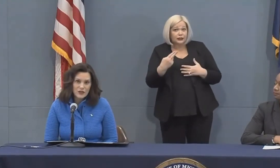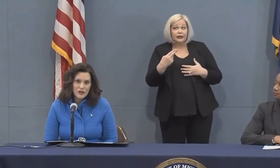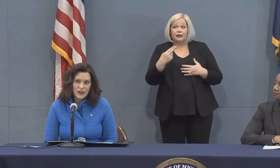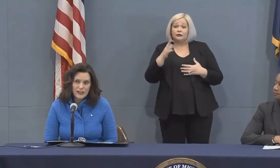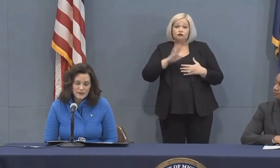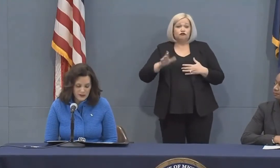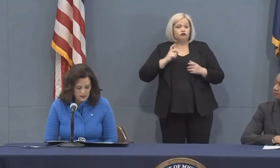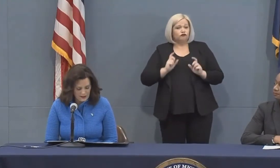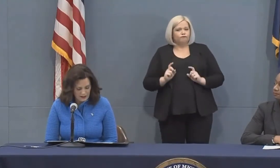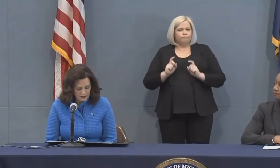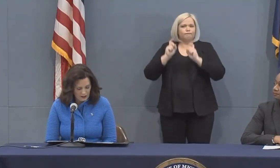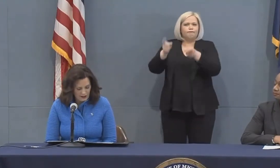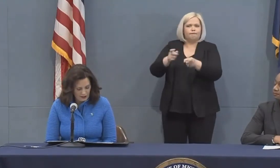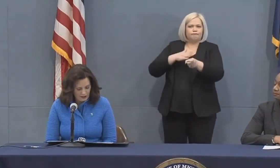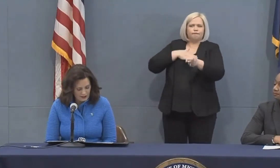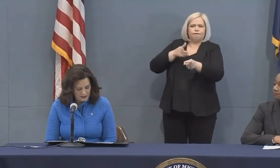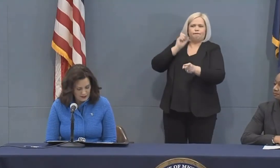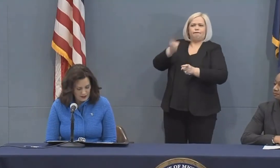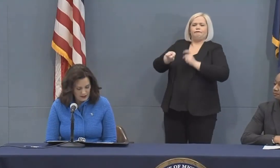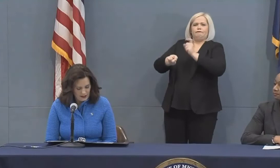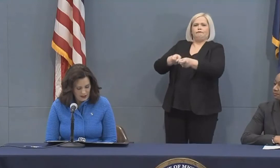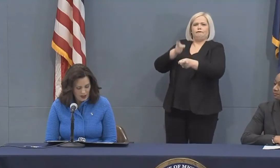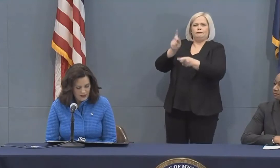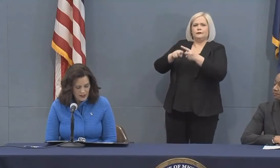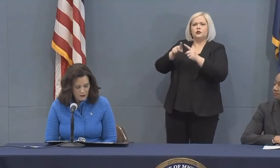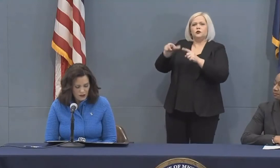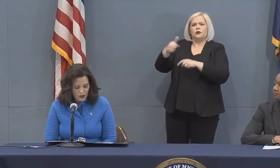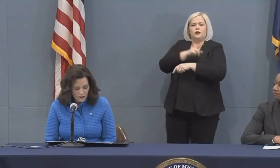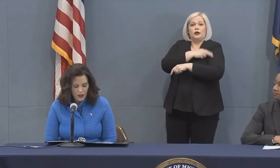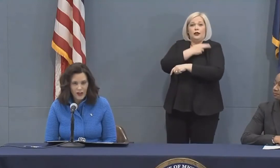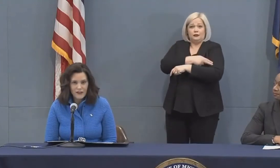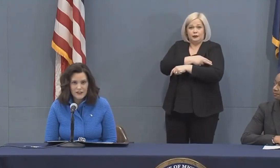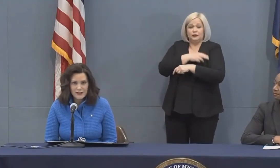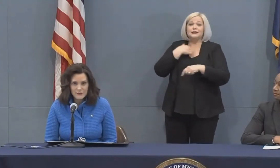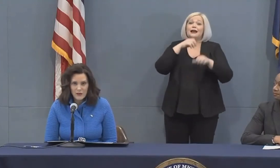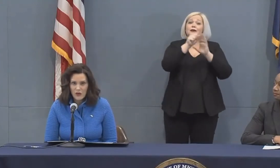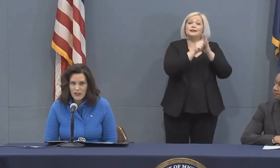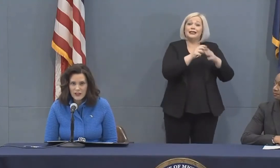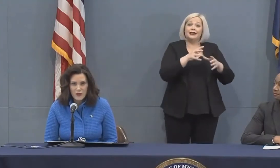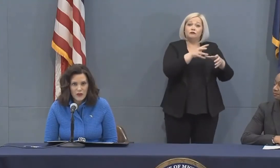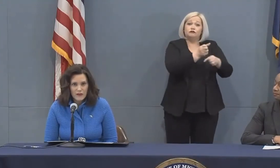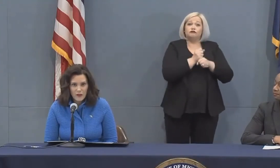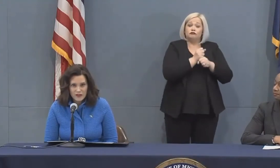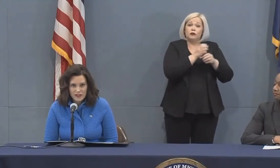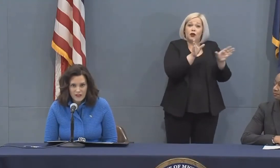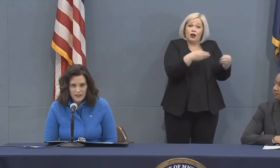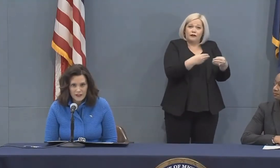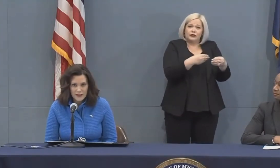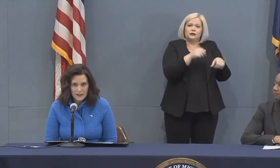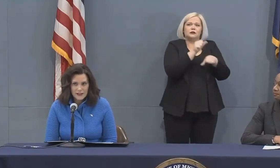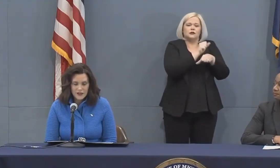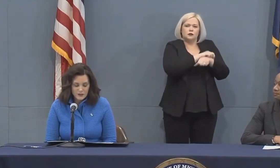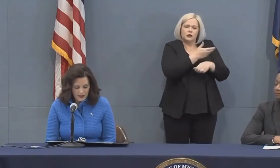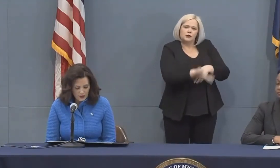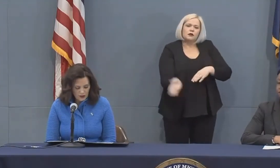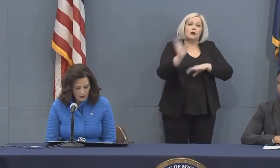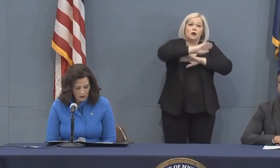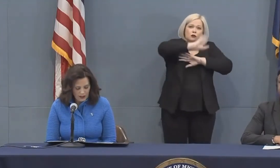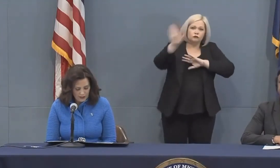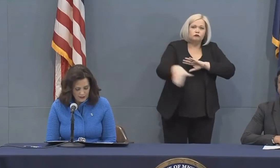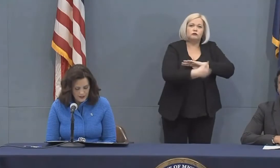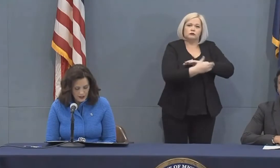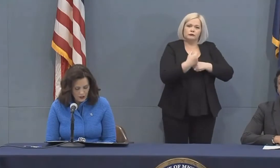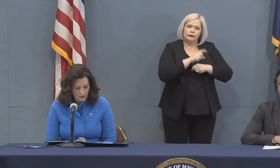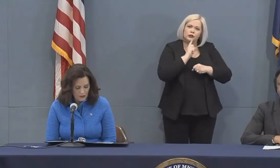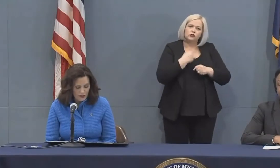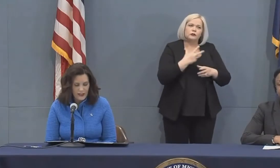to their hospitals in their areas. Our state procurement office has been working 24-7 to make sure that